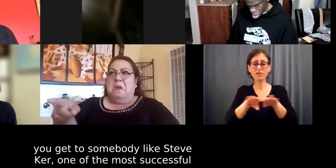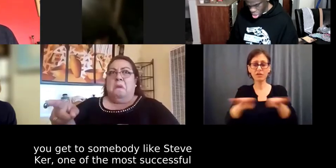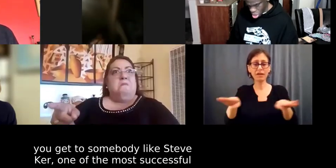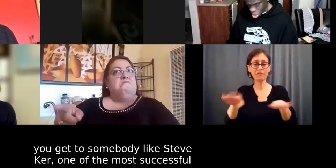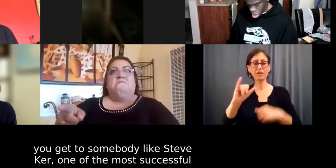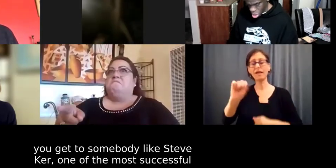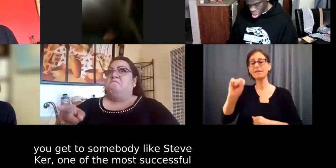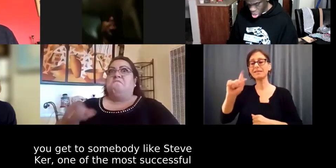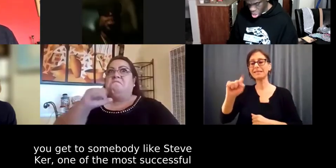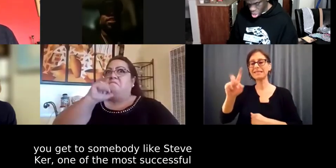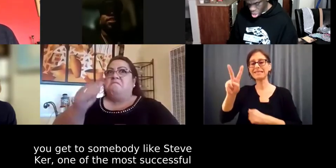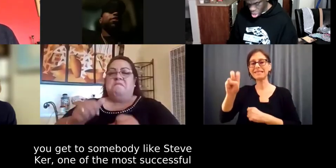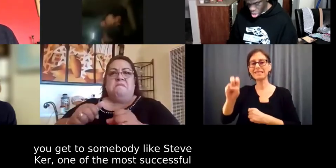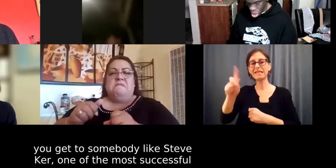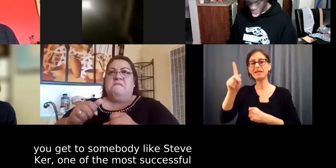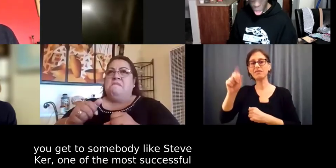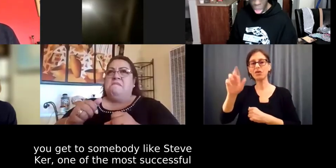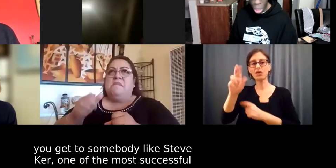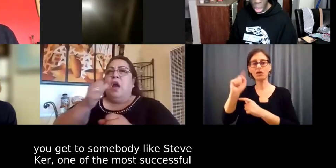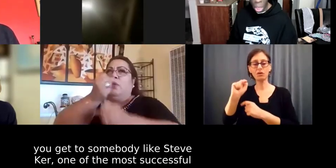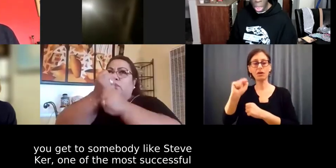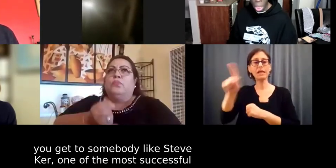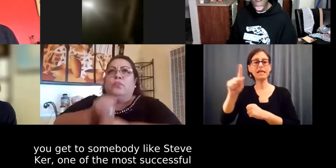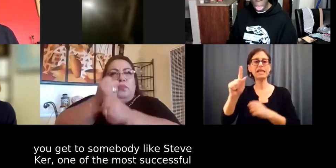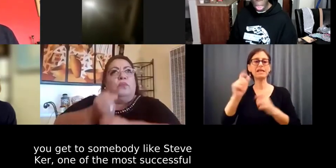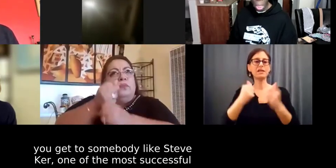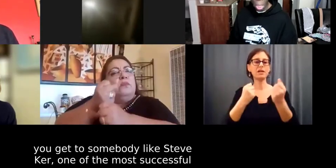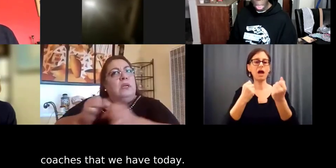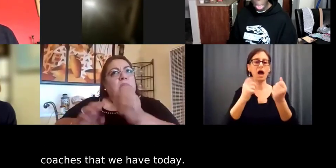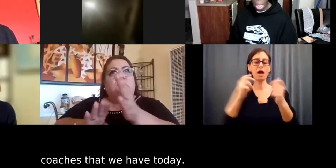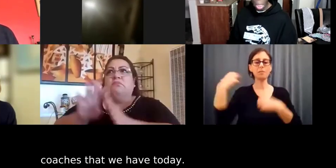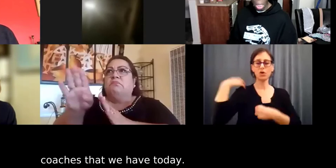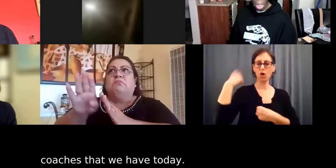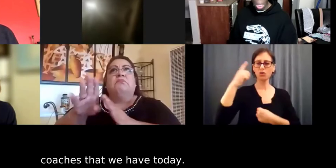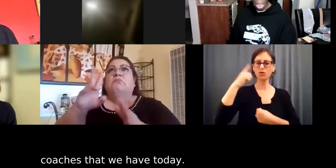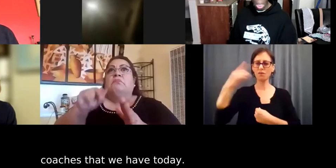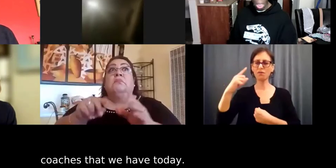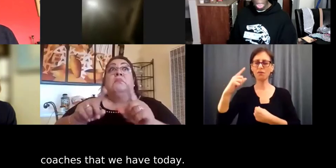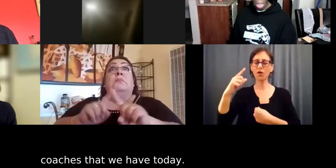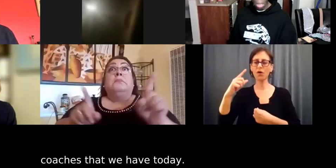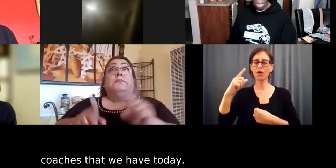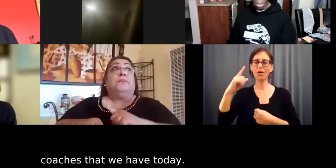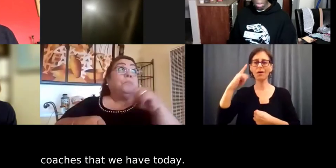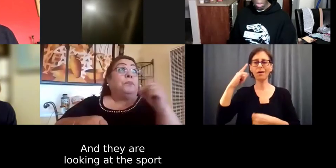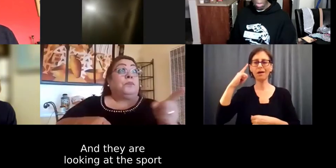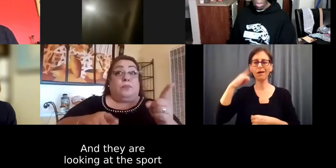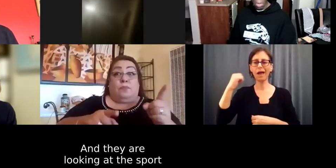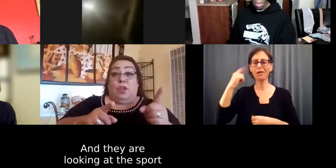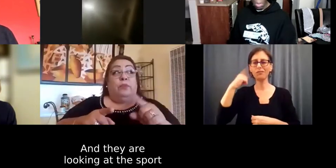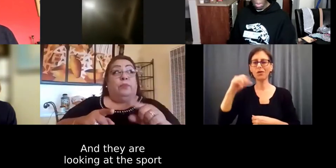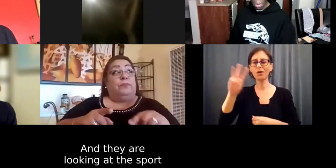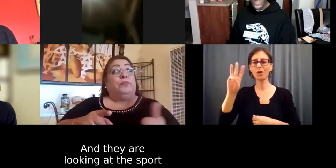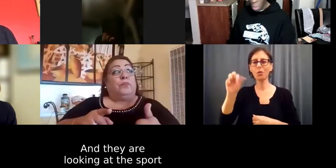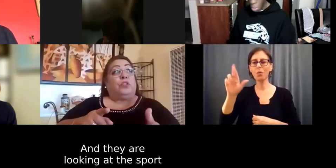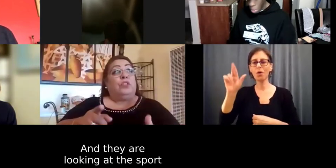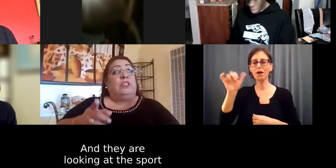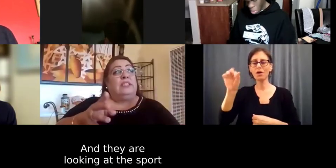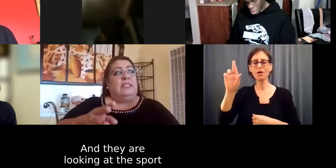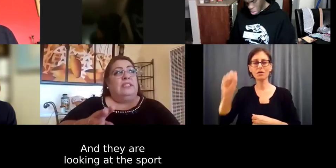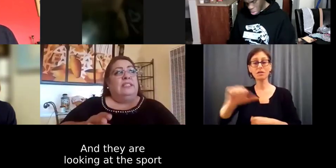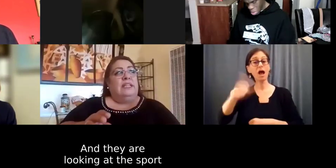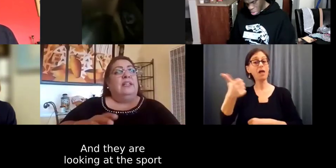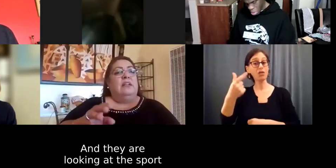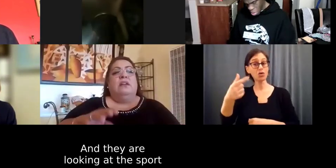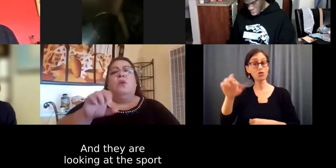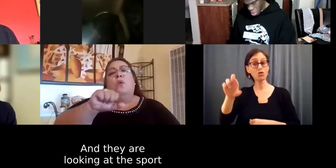Kerr, who coaches the Golden State Warriors, one of the most successful coaches that we have today. And even Greg Popovich is another,